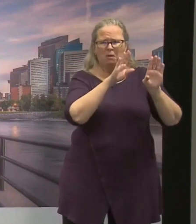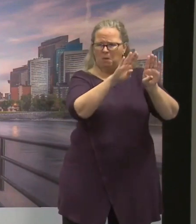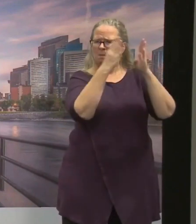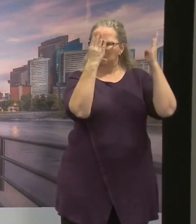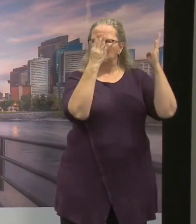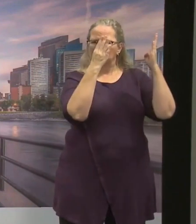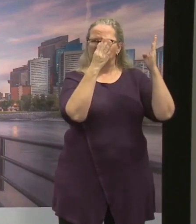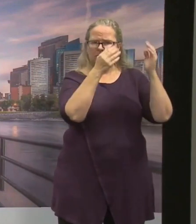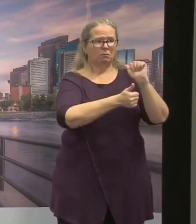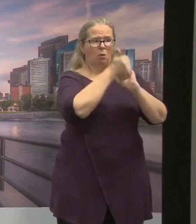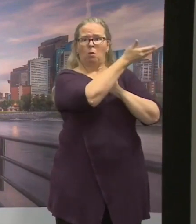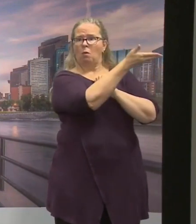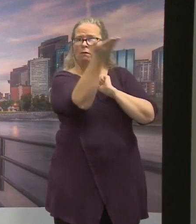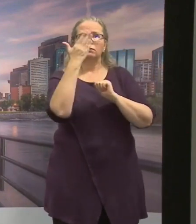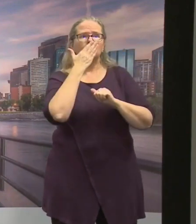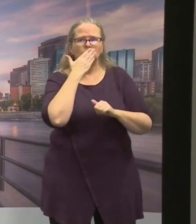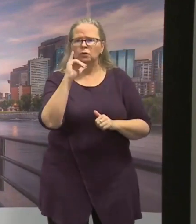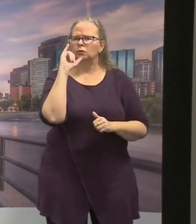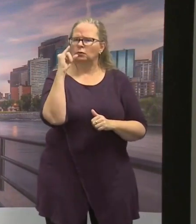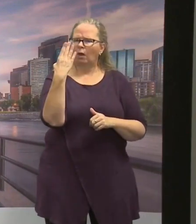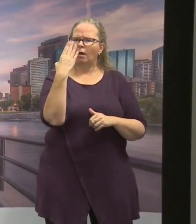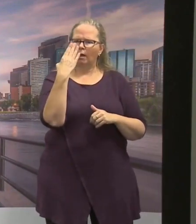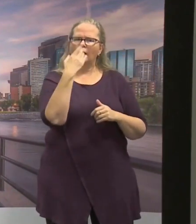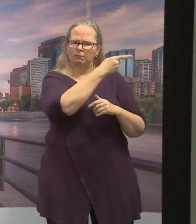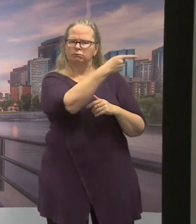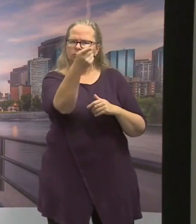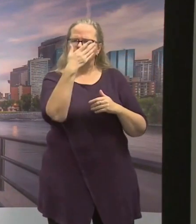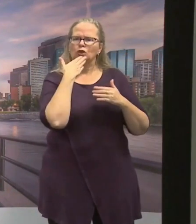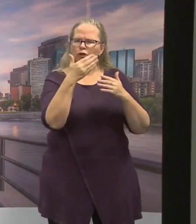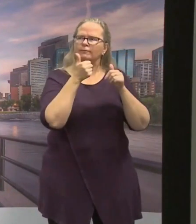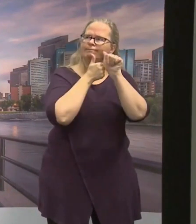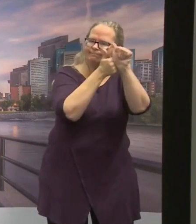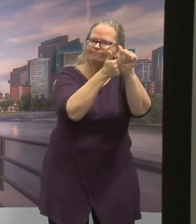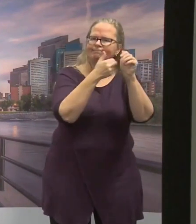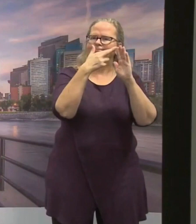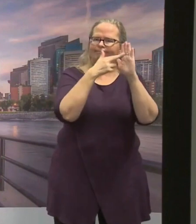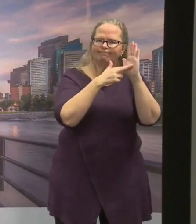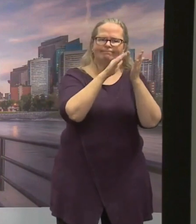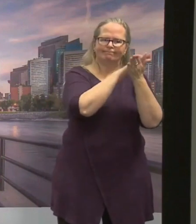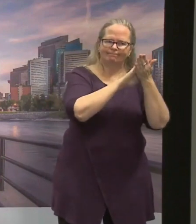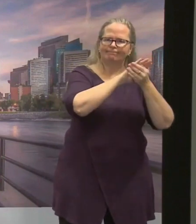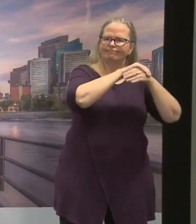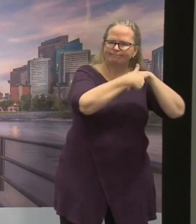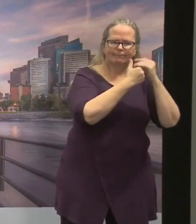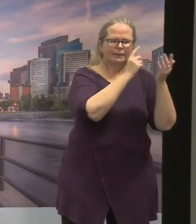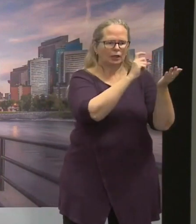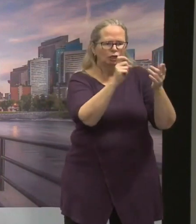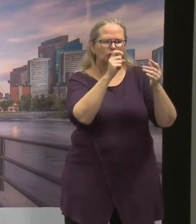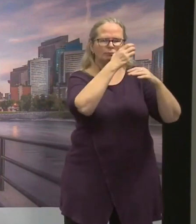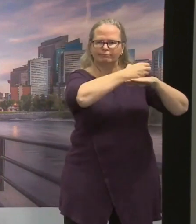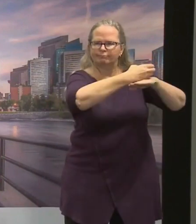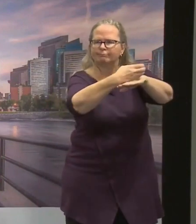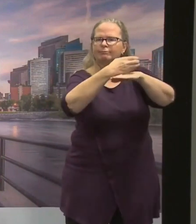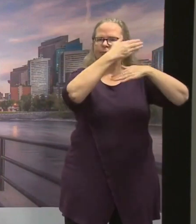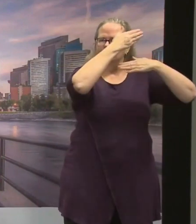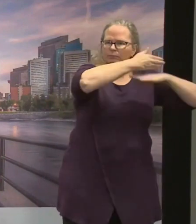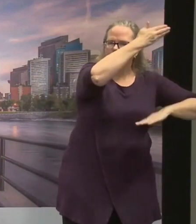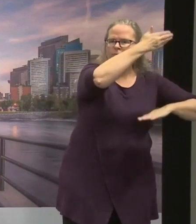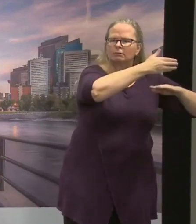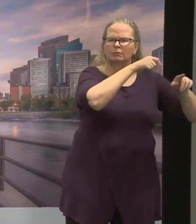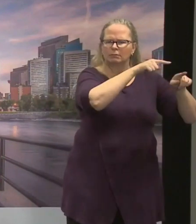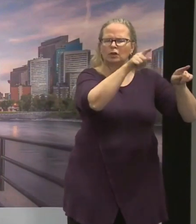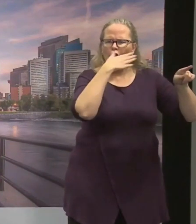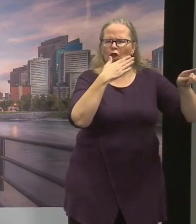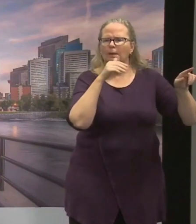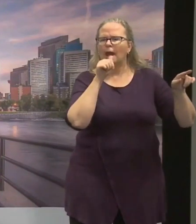and we want to not have restrictions on the hours you can serve alcohol and so on. But we've seen that in other jurisdictions, that is where we've